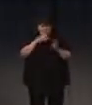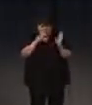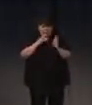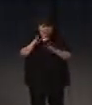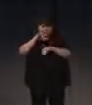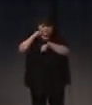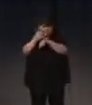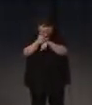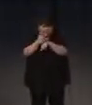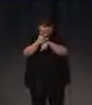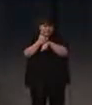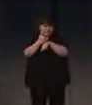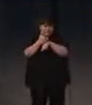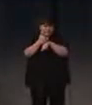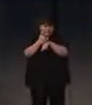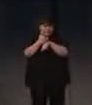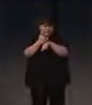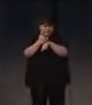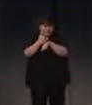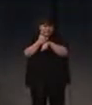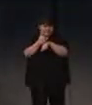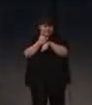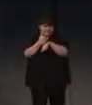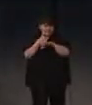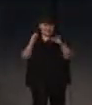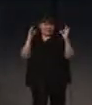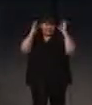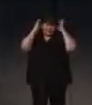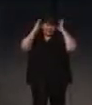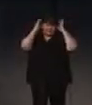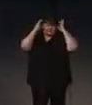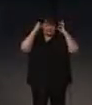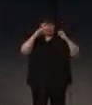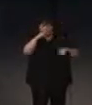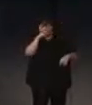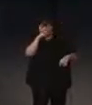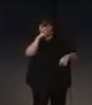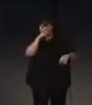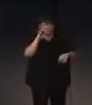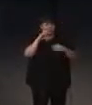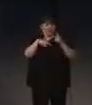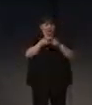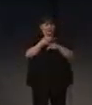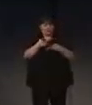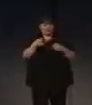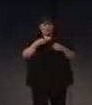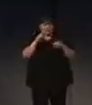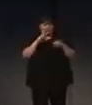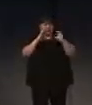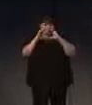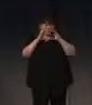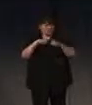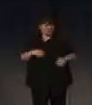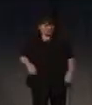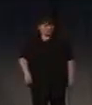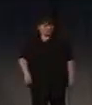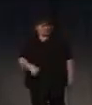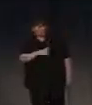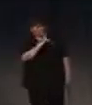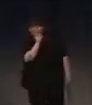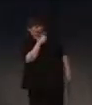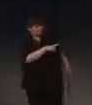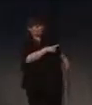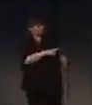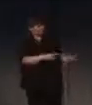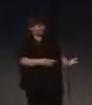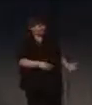some headsets, walkie talkie type things so they can communicate? So I'm basically asking what sorts of,